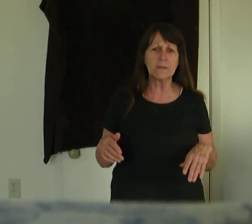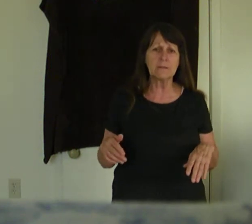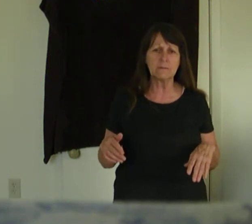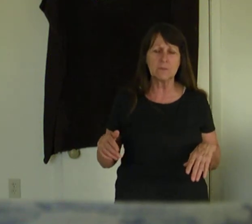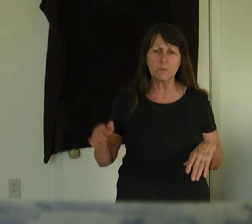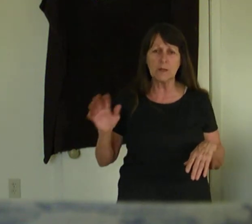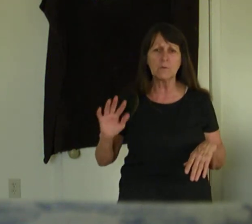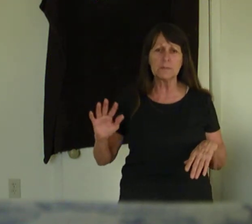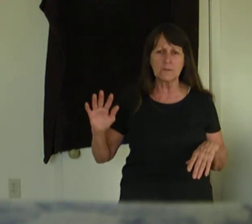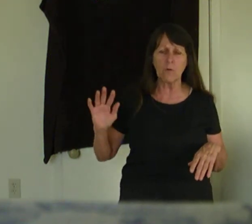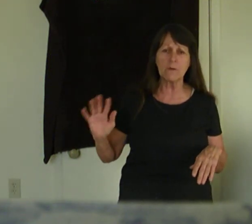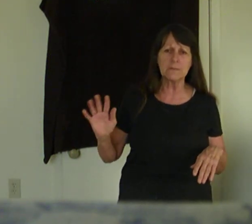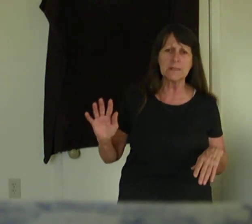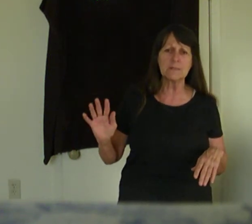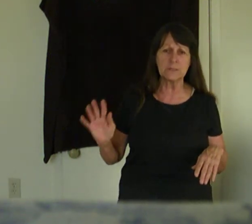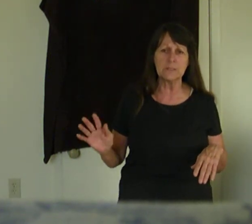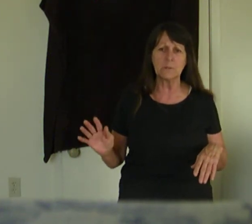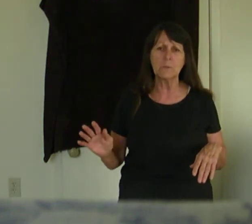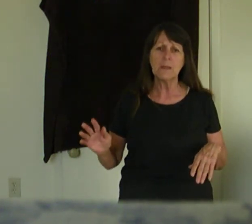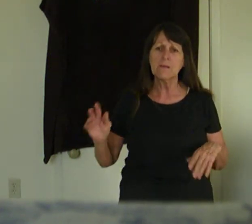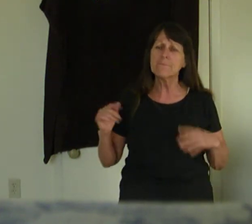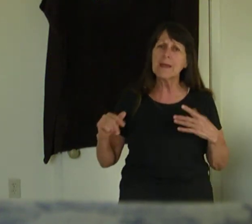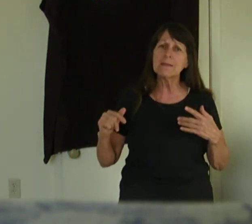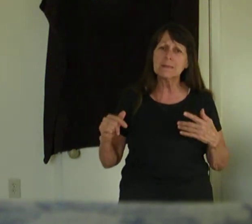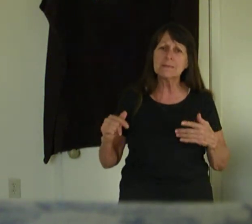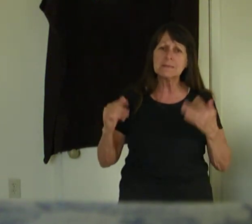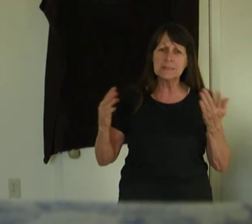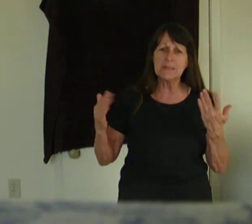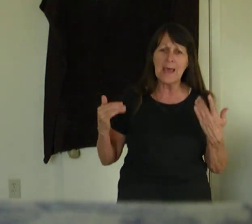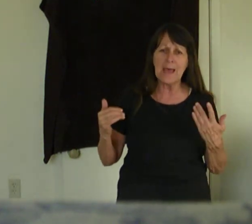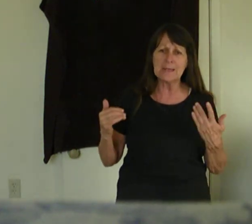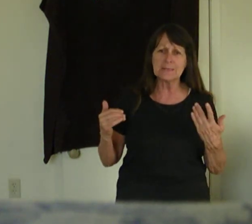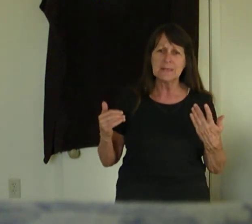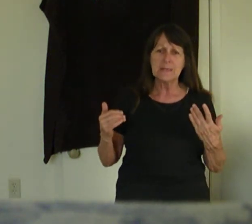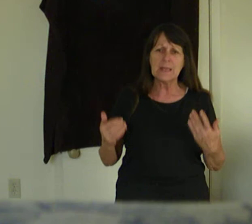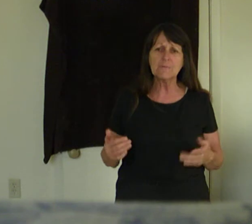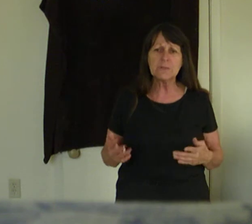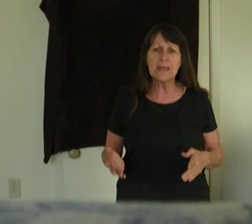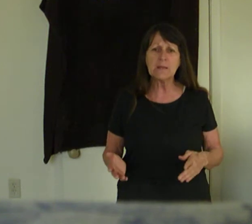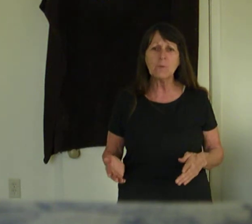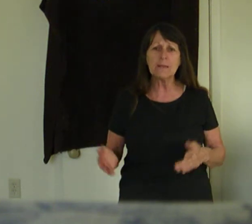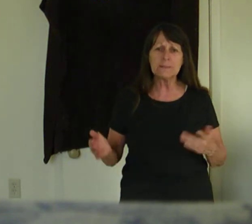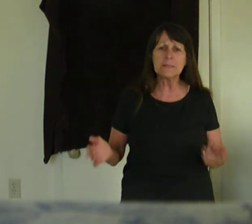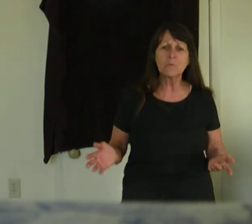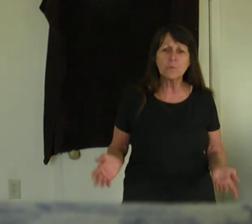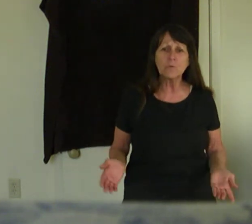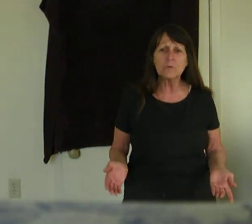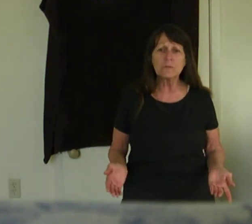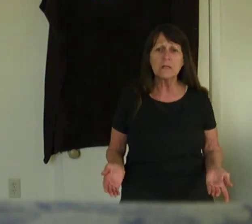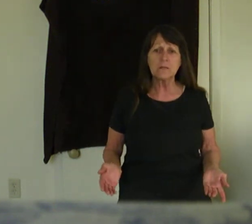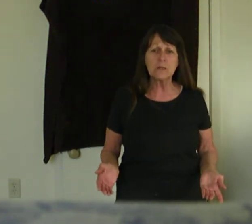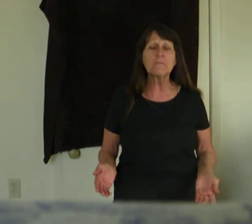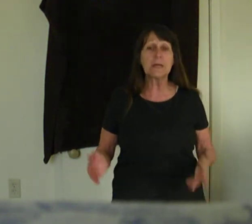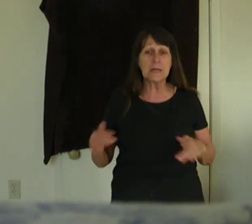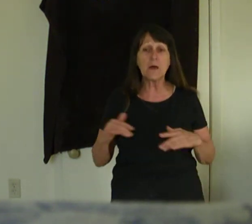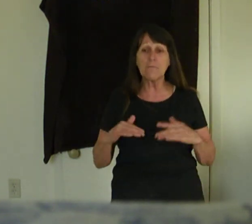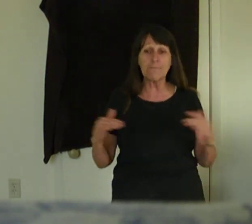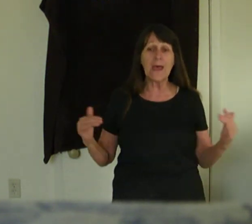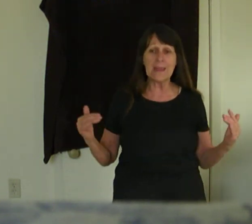struggle. It's a hard thing to do. Faith is the light. If you take away the ten rules, you have cut off faith.